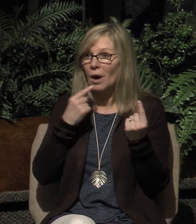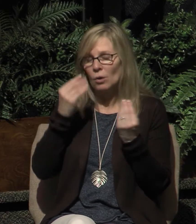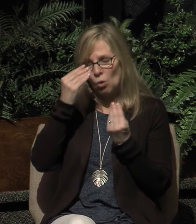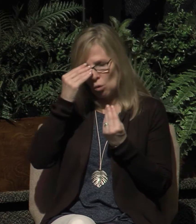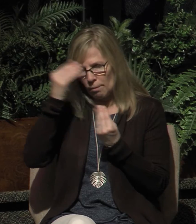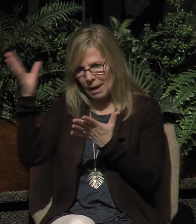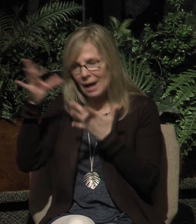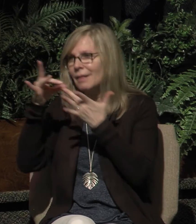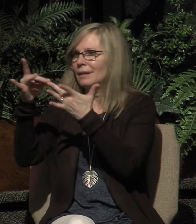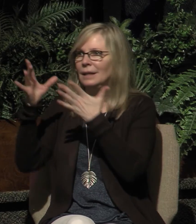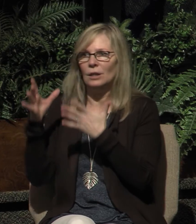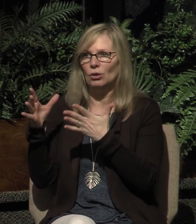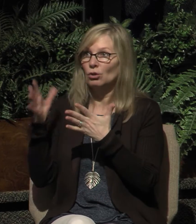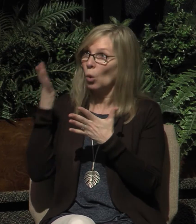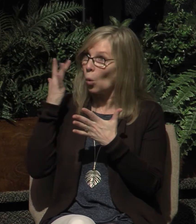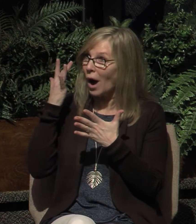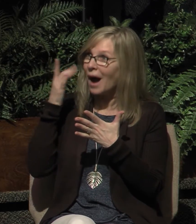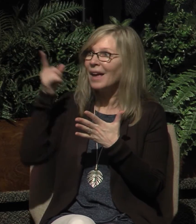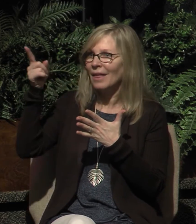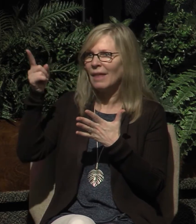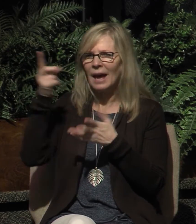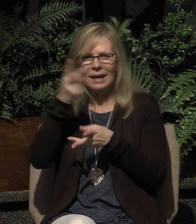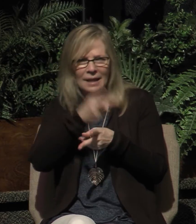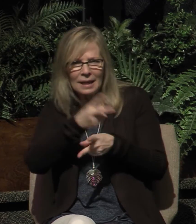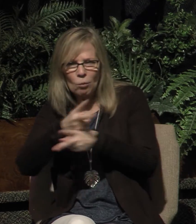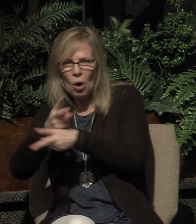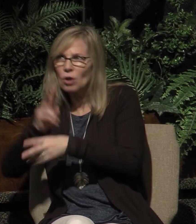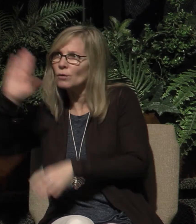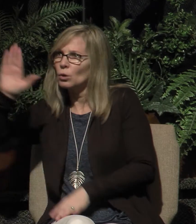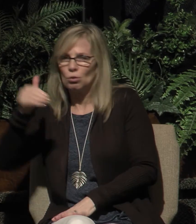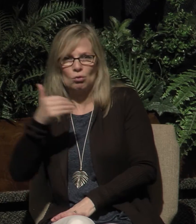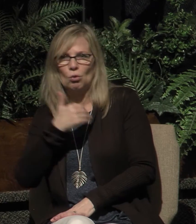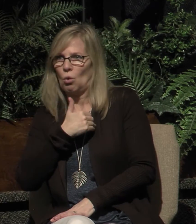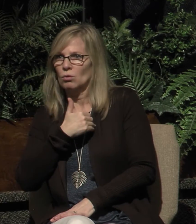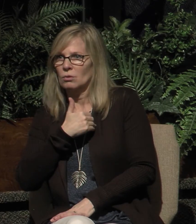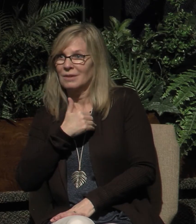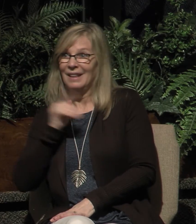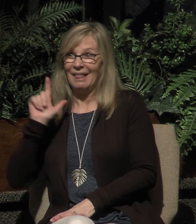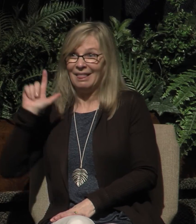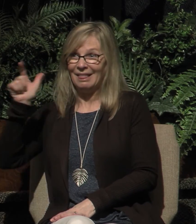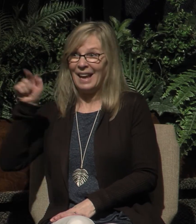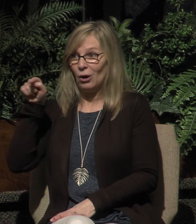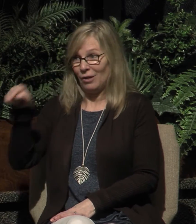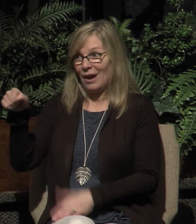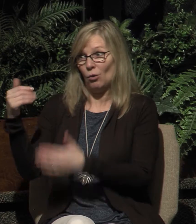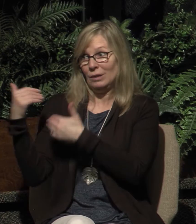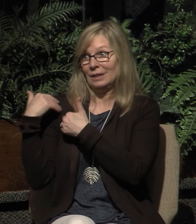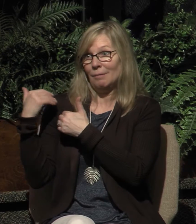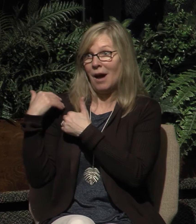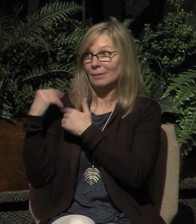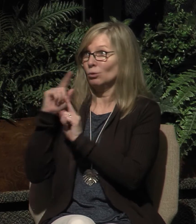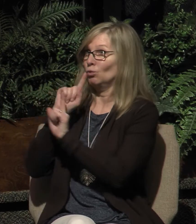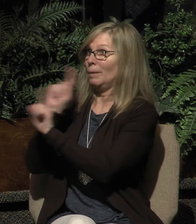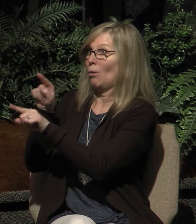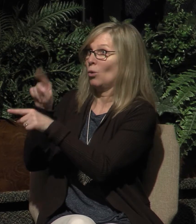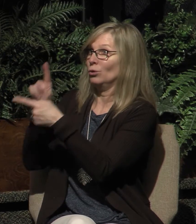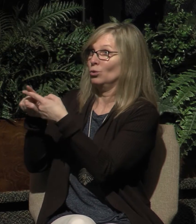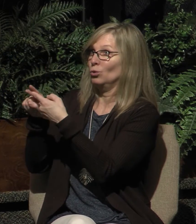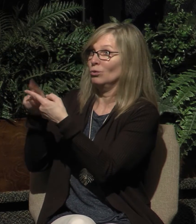to them, for they keep watch over your souls as those who will give an account. Let them do this with joy